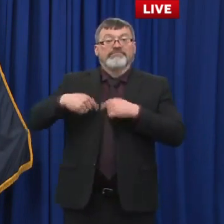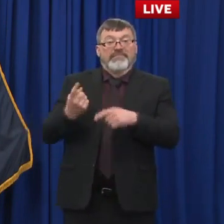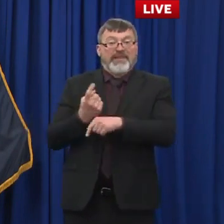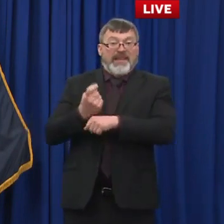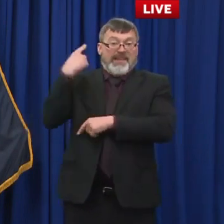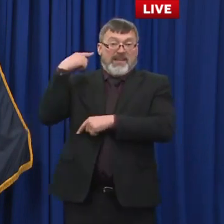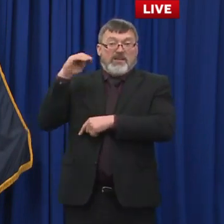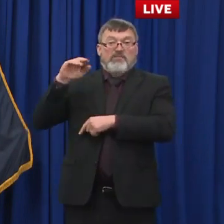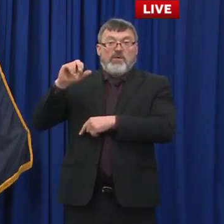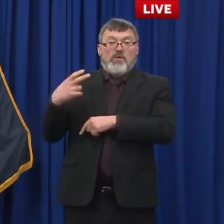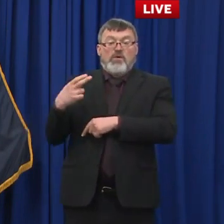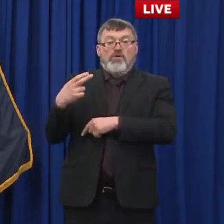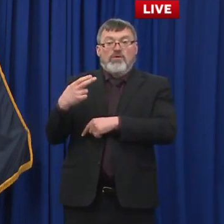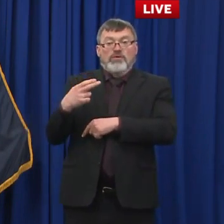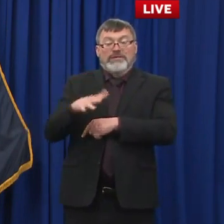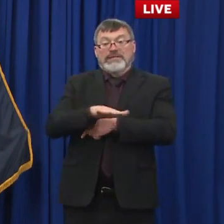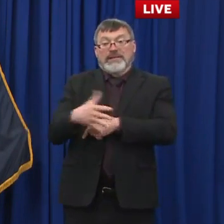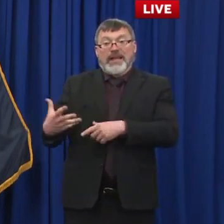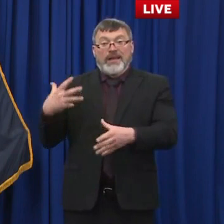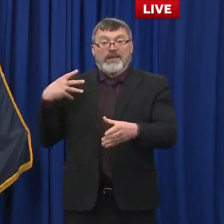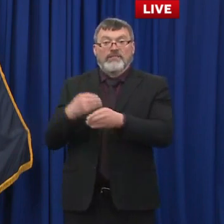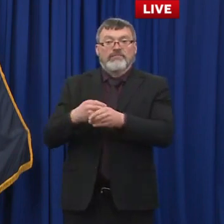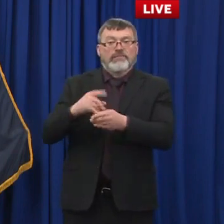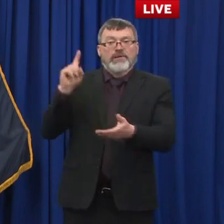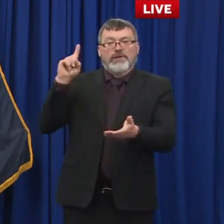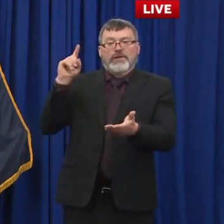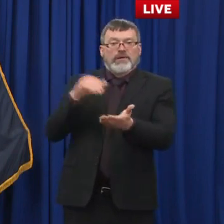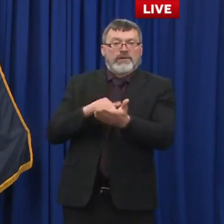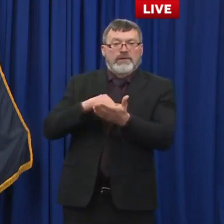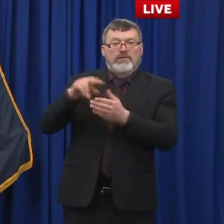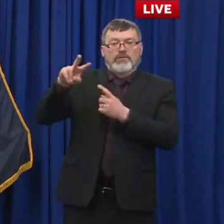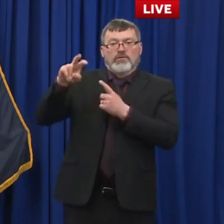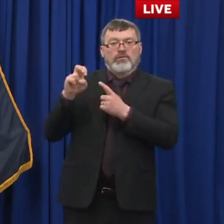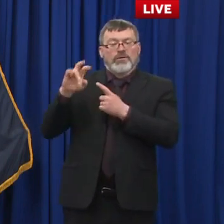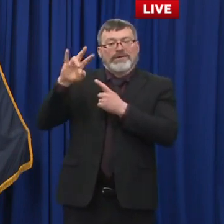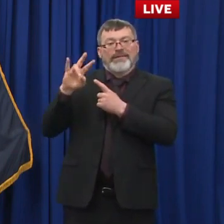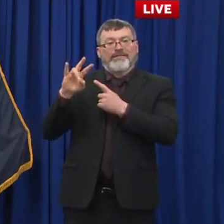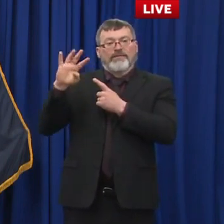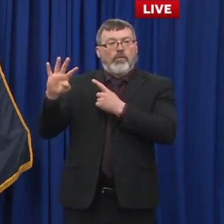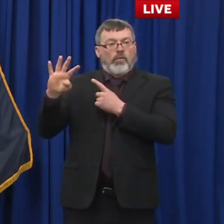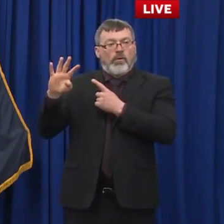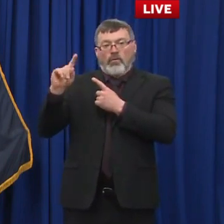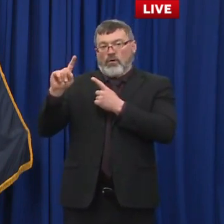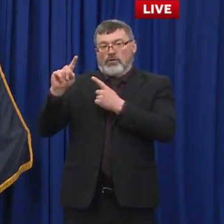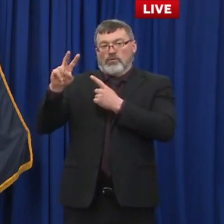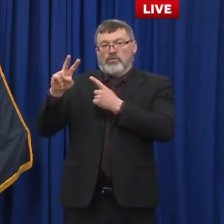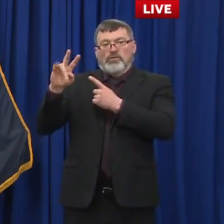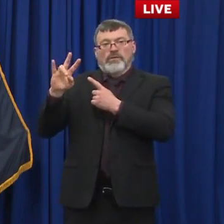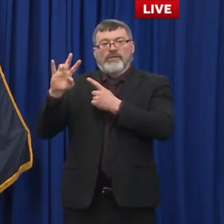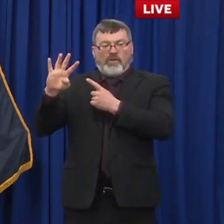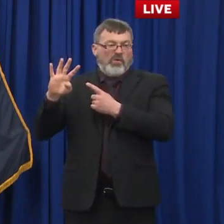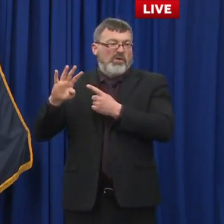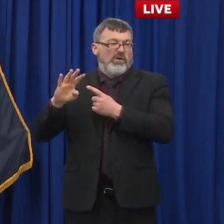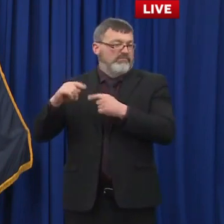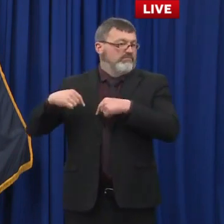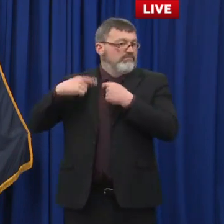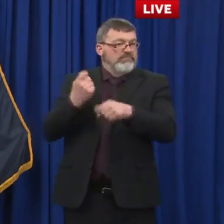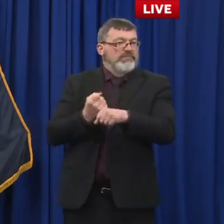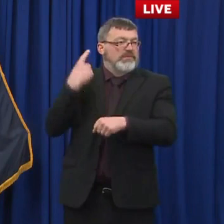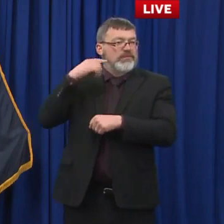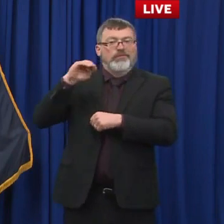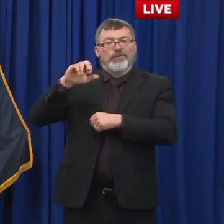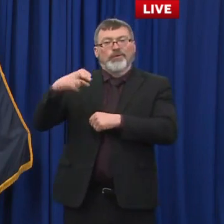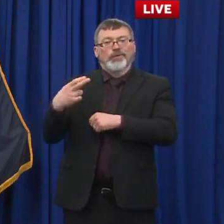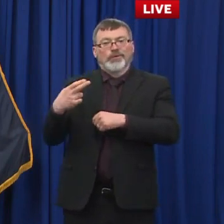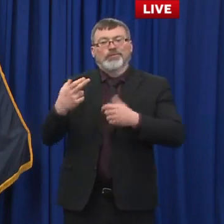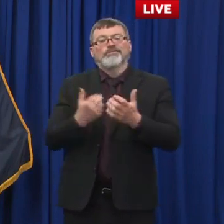pandemic from COVID-19 to one thousand two hundred and seventy four. So as seen in the daily incidence numbers, the